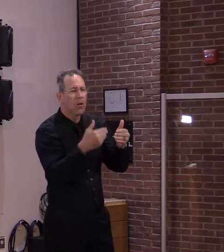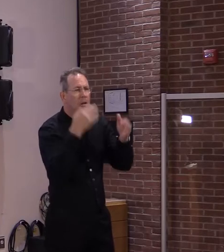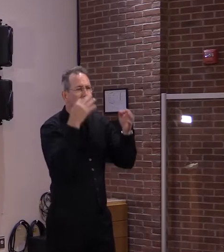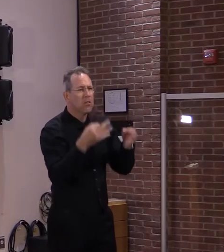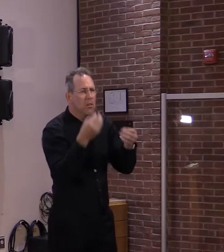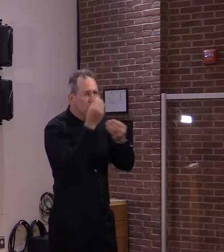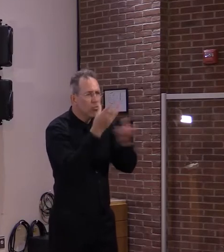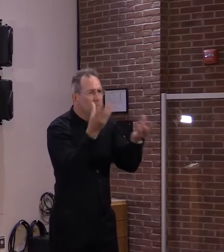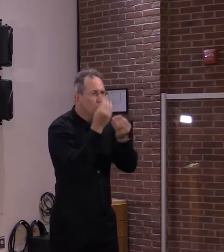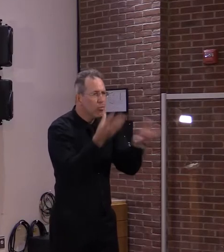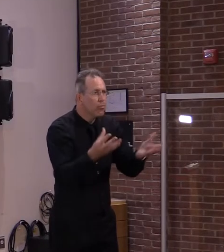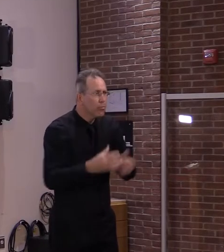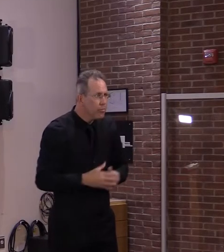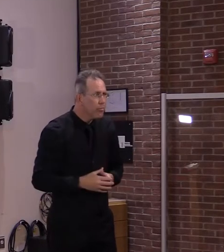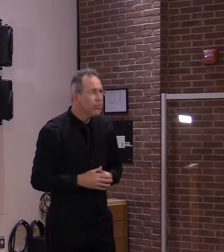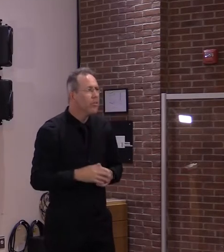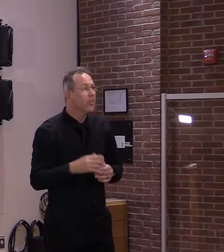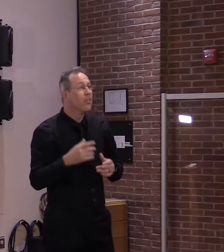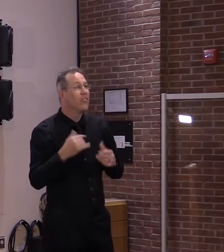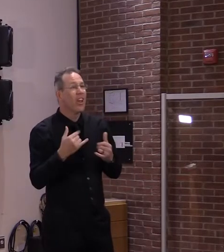requirement to the recommendation.